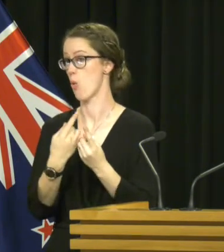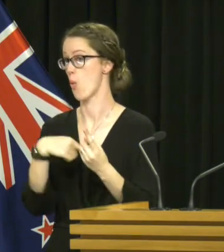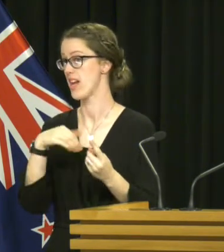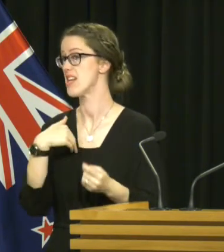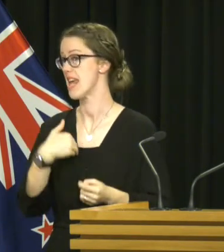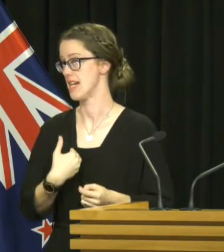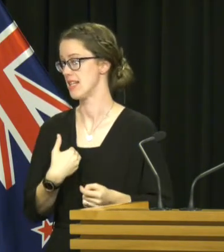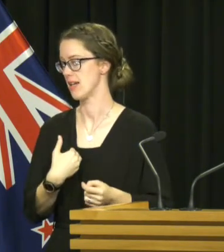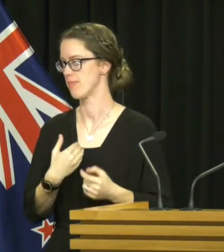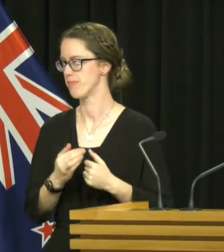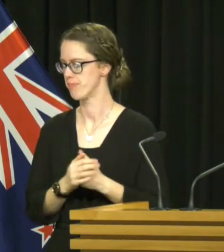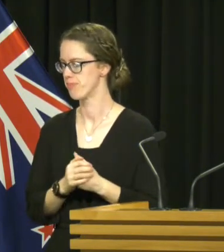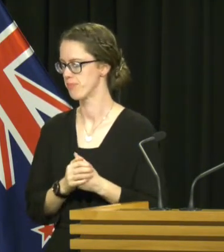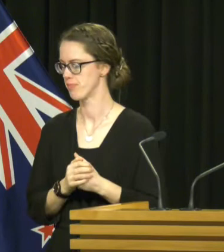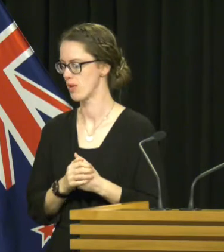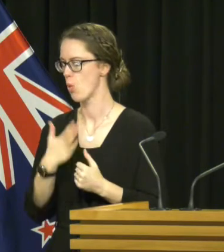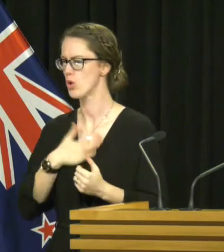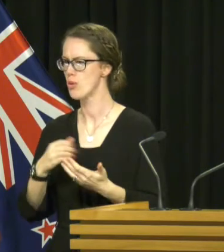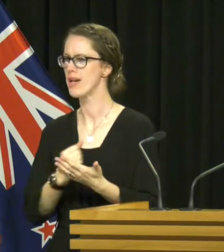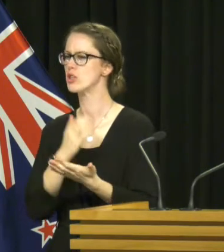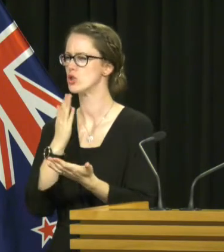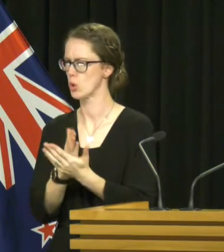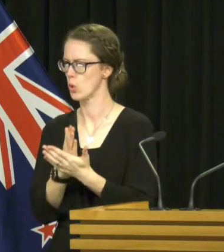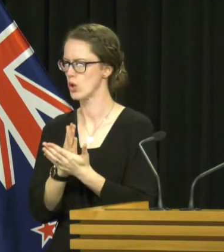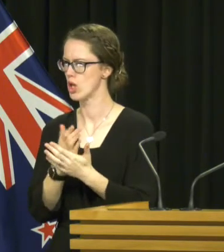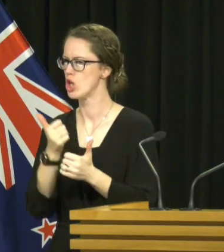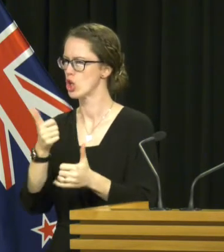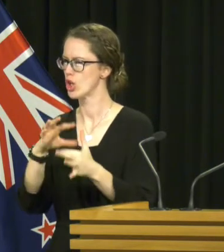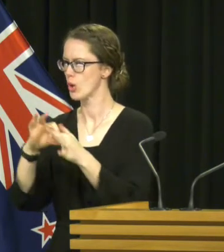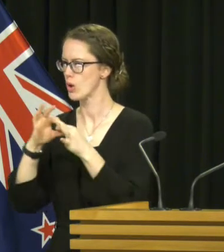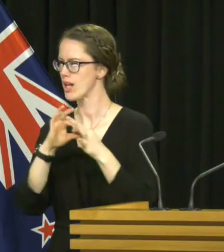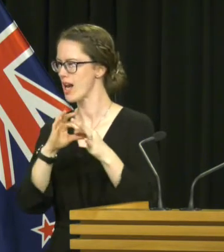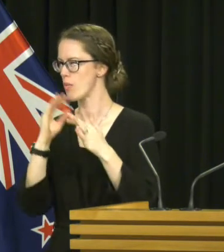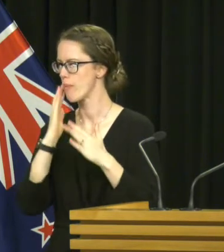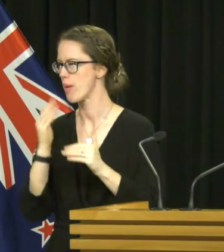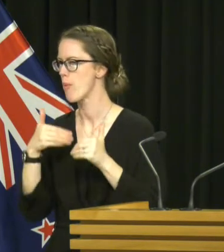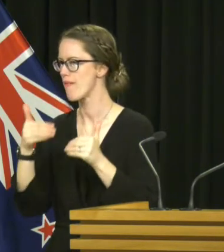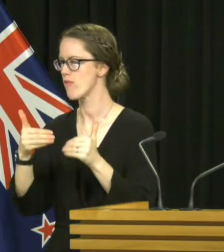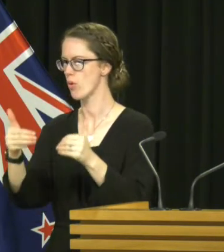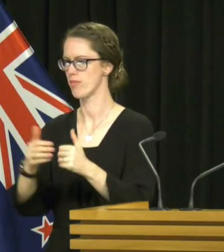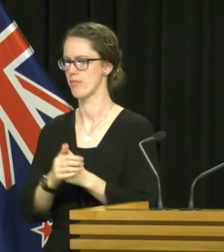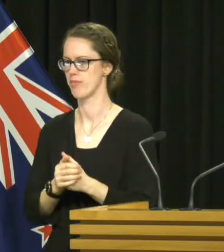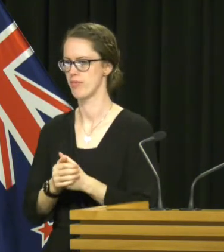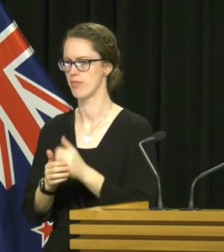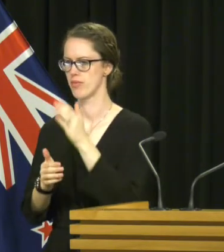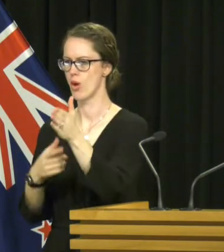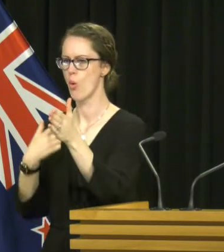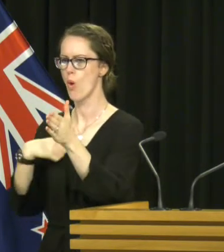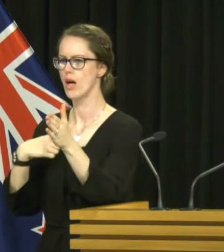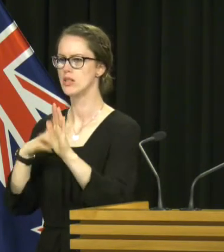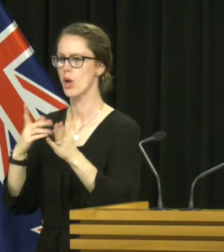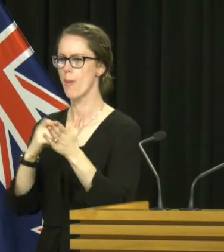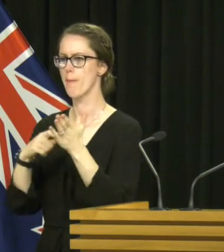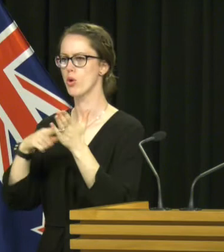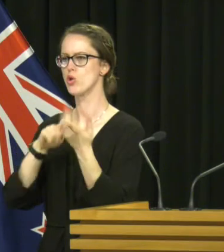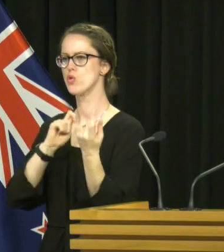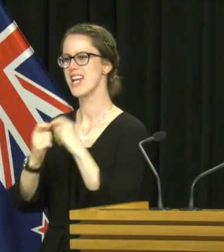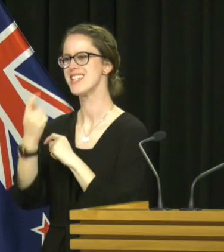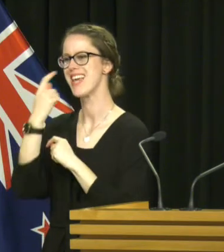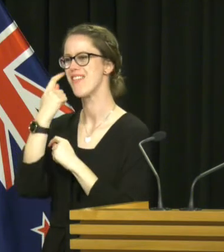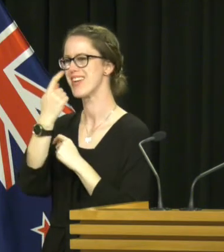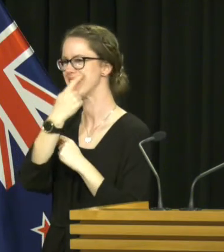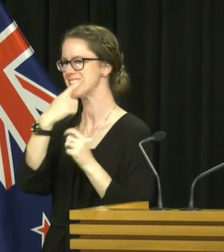need. I just want to make sure that there's good coordination as we move forward. Why was it so important to change the Evidence Act